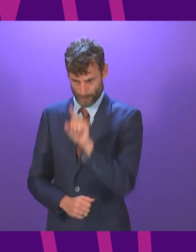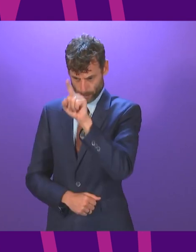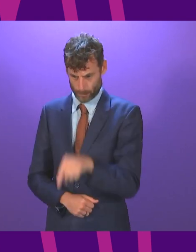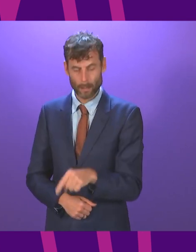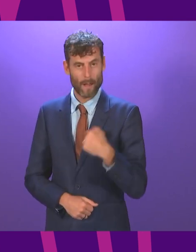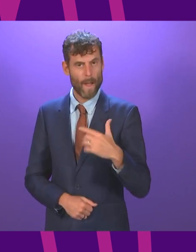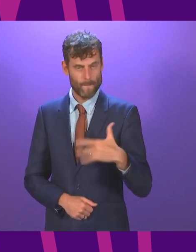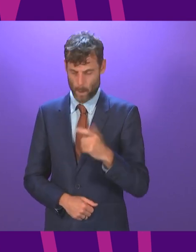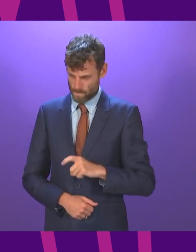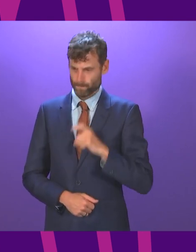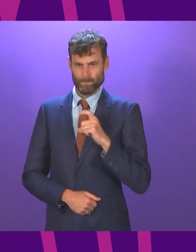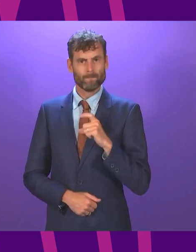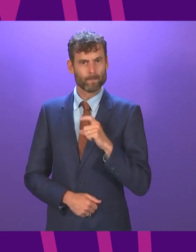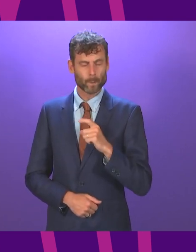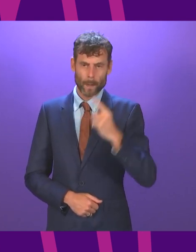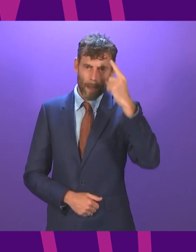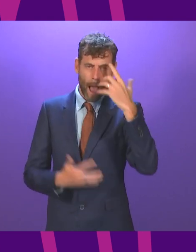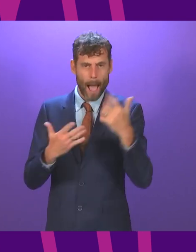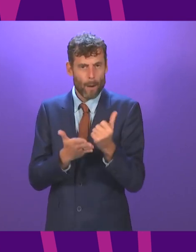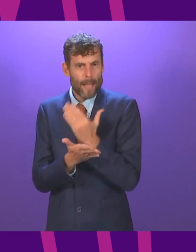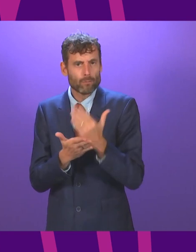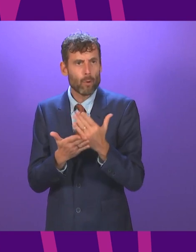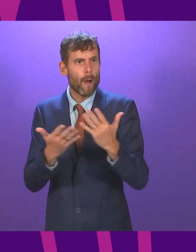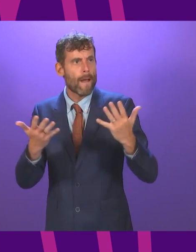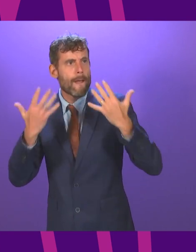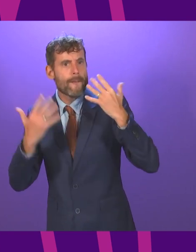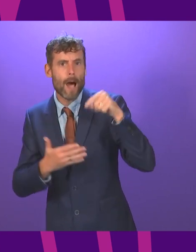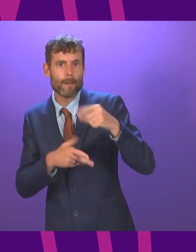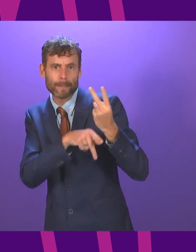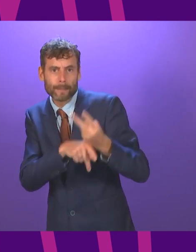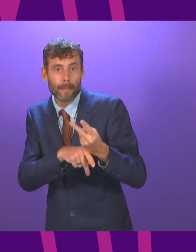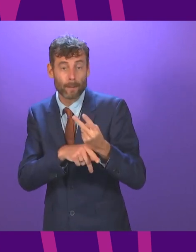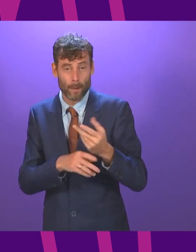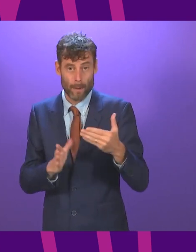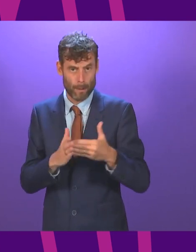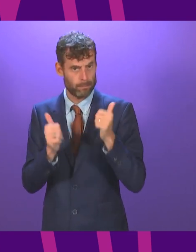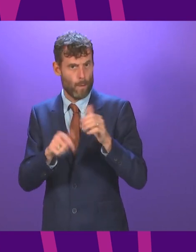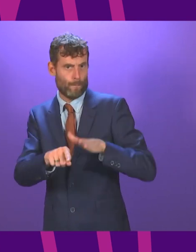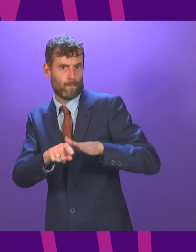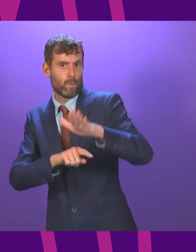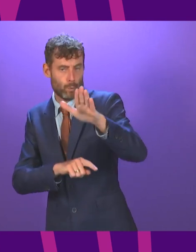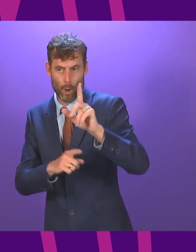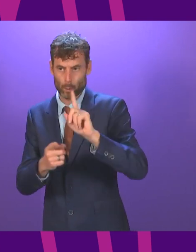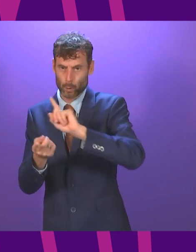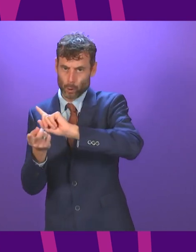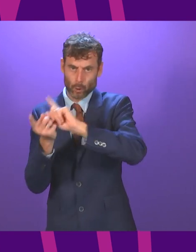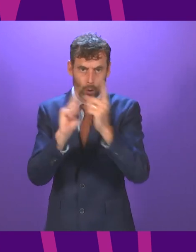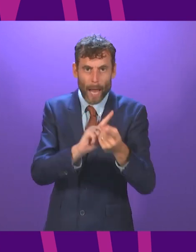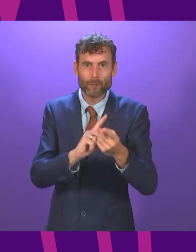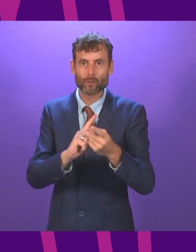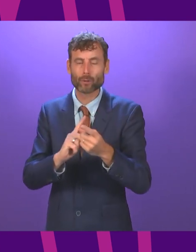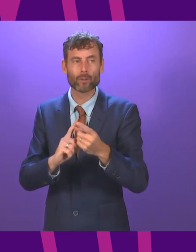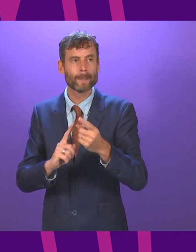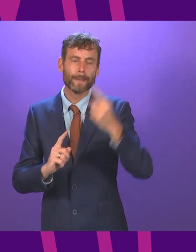face and securing a more sustainable future for Scotland although I do think it is understandable that many out with the central belt or